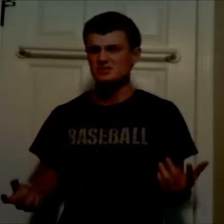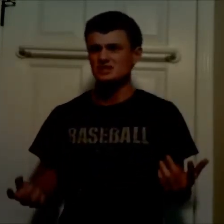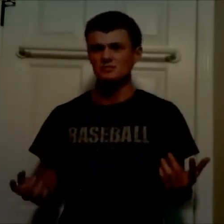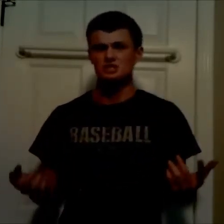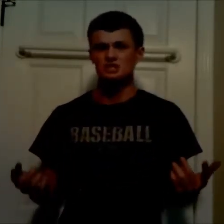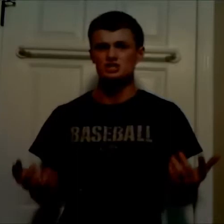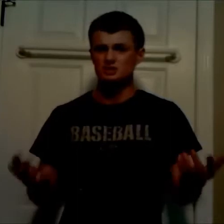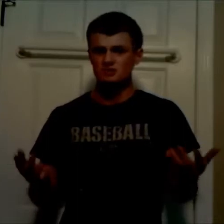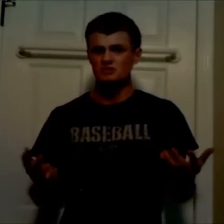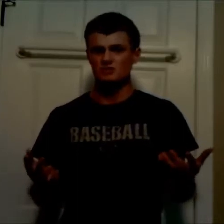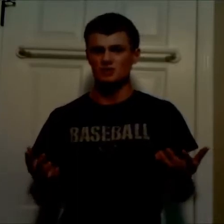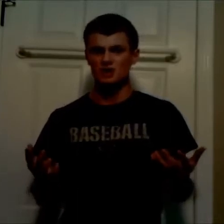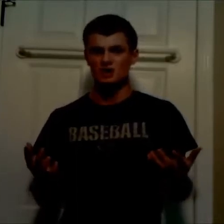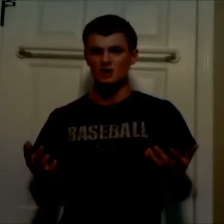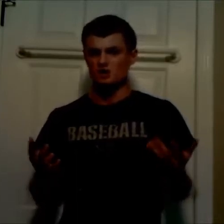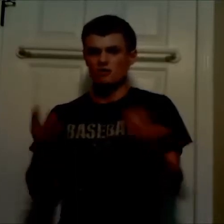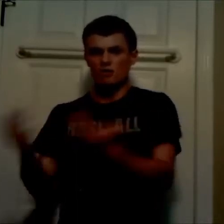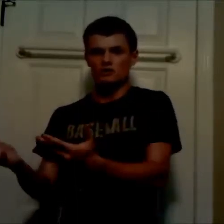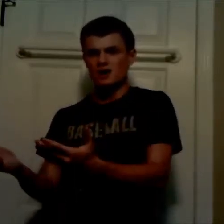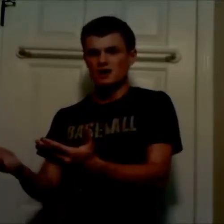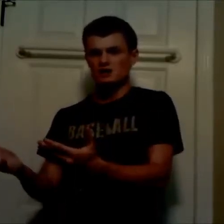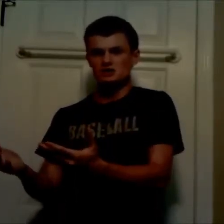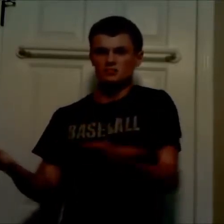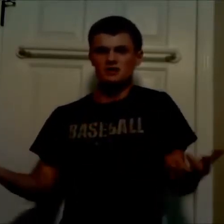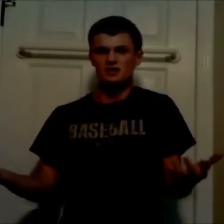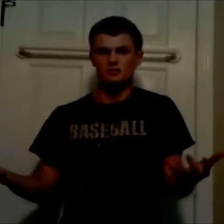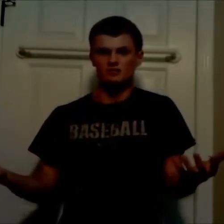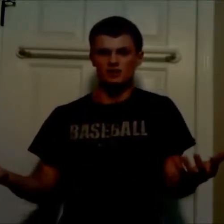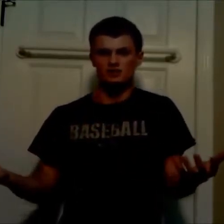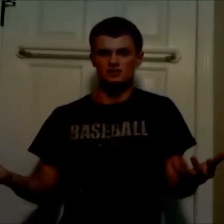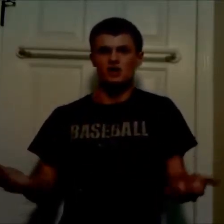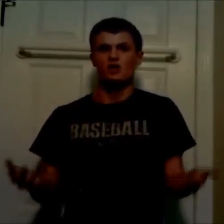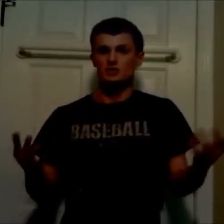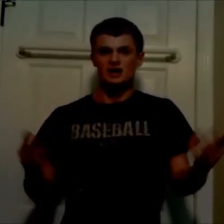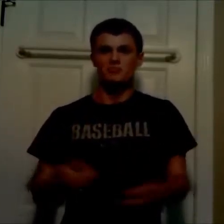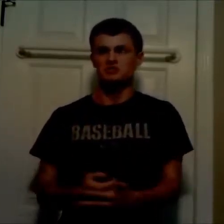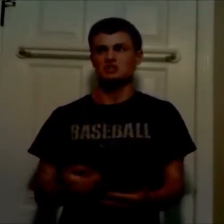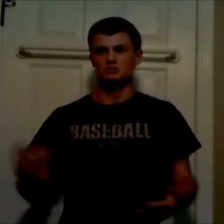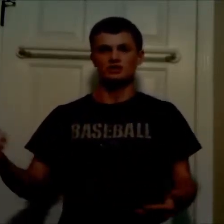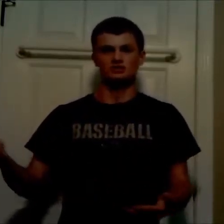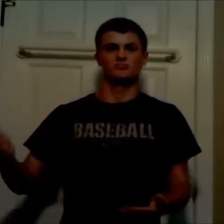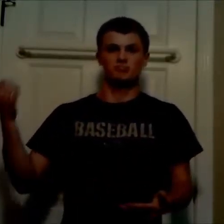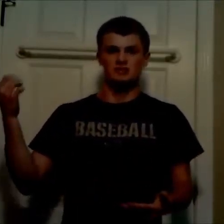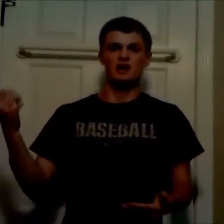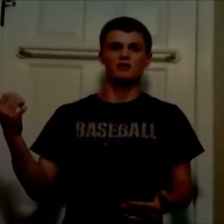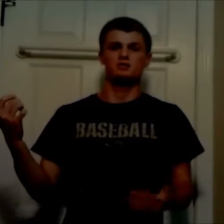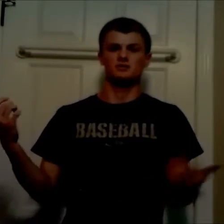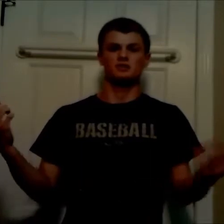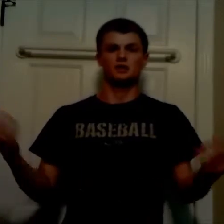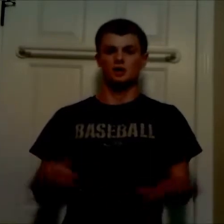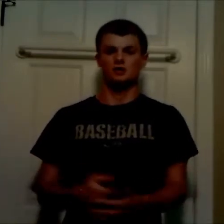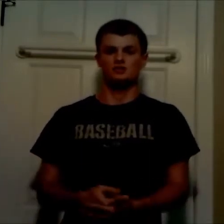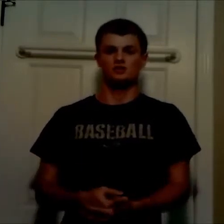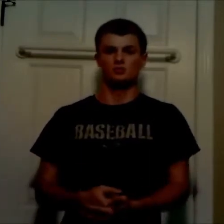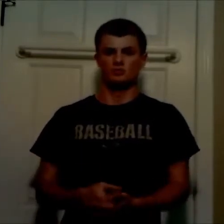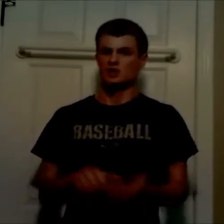that much competition to compete with. You throw it in May, you're competing with Avengers, which I predict would actually beat out something like a Han Solo movie.